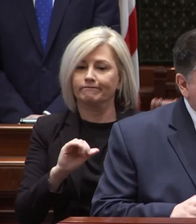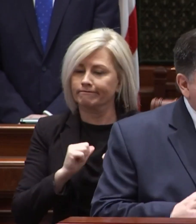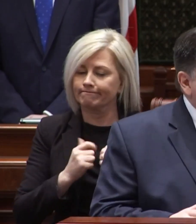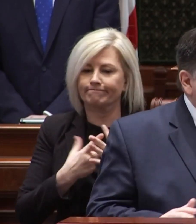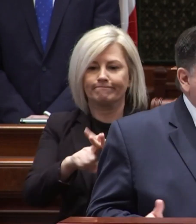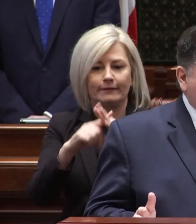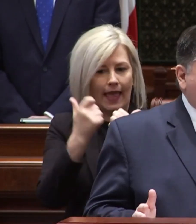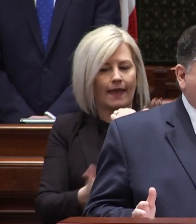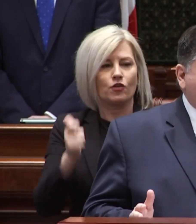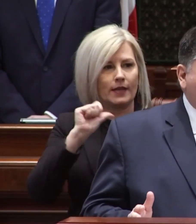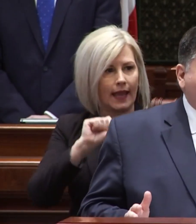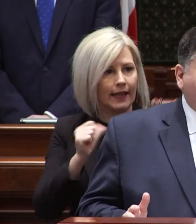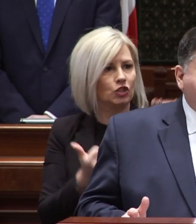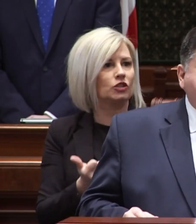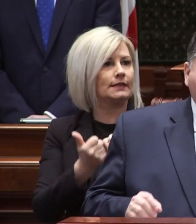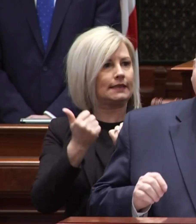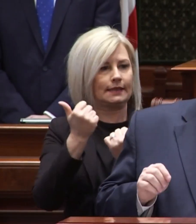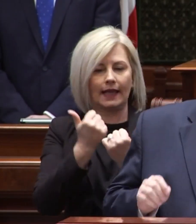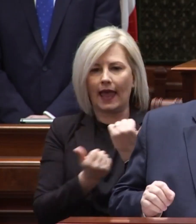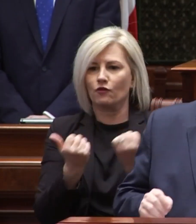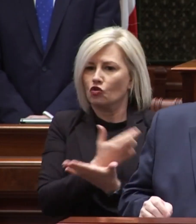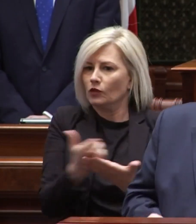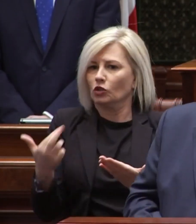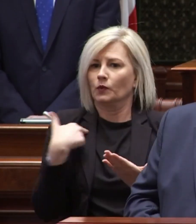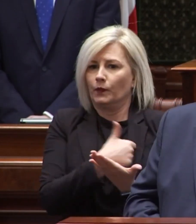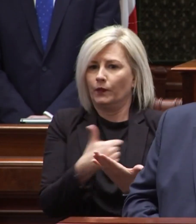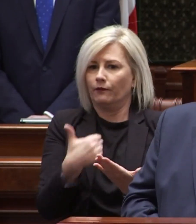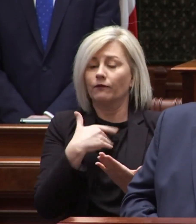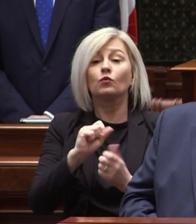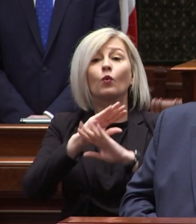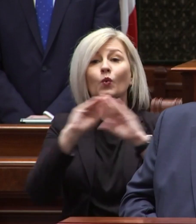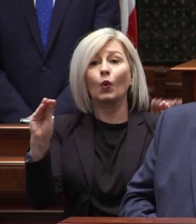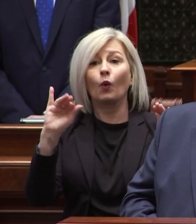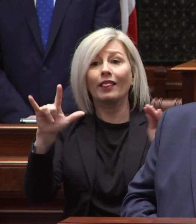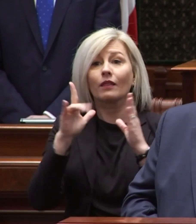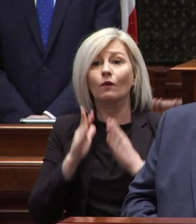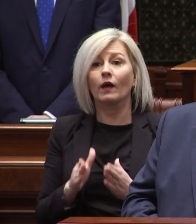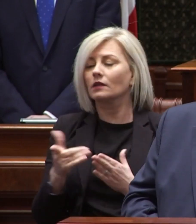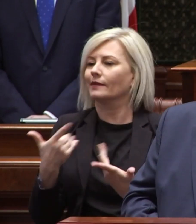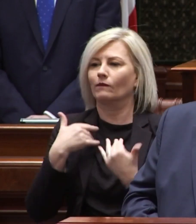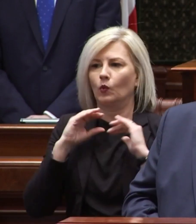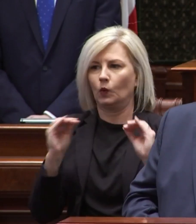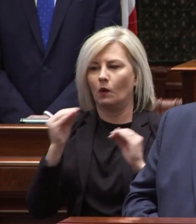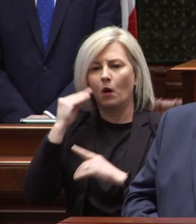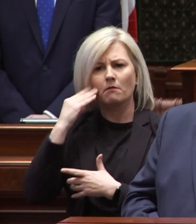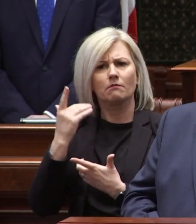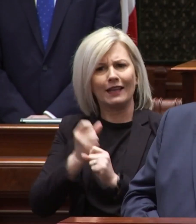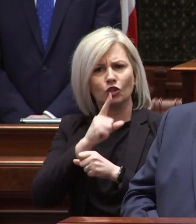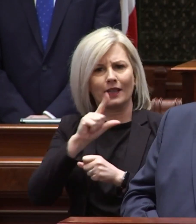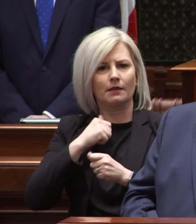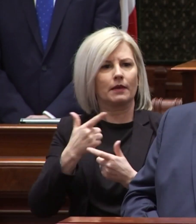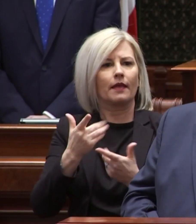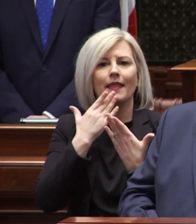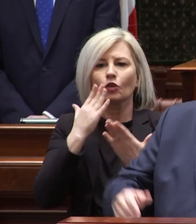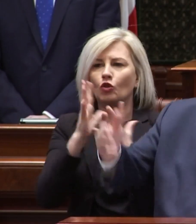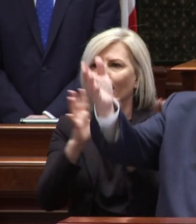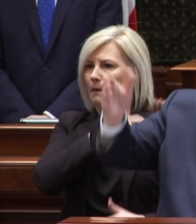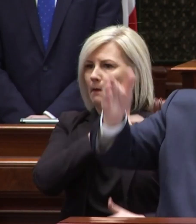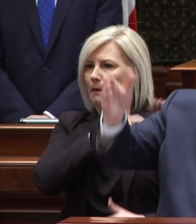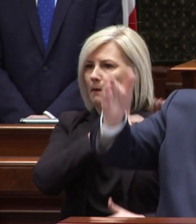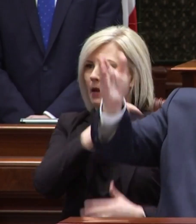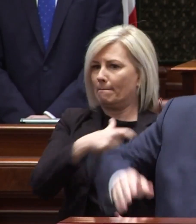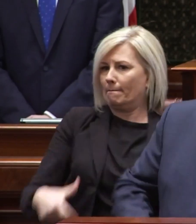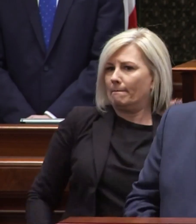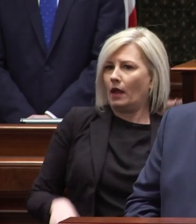agency and every resource at our disposal so that no illinoisans go without a home thank you very much for your leadership